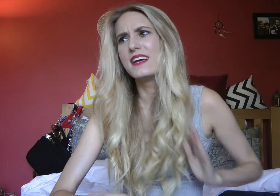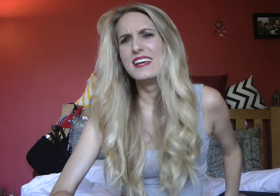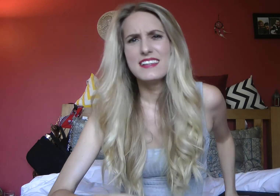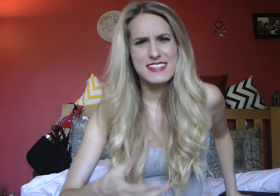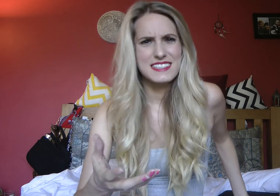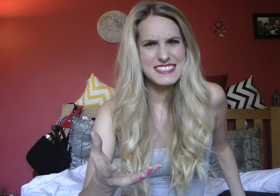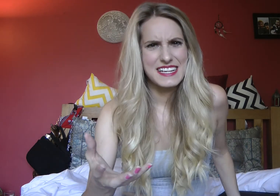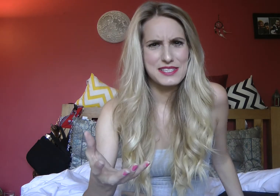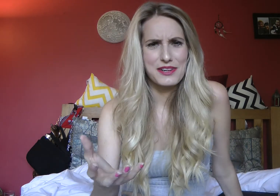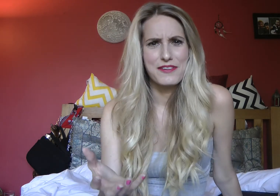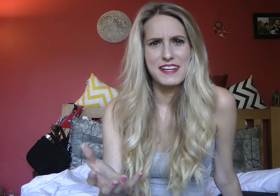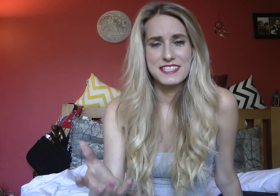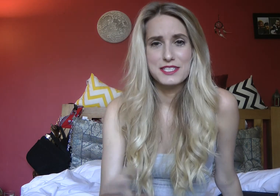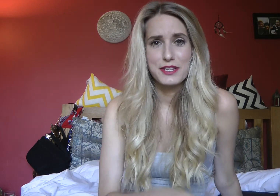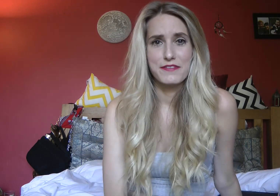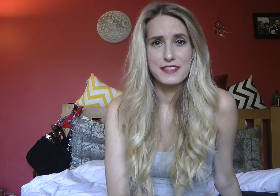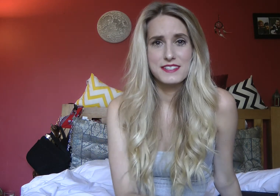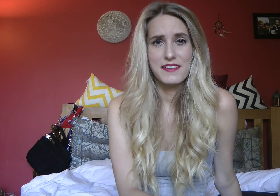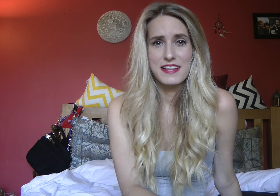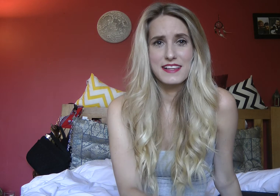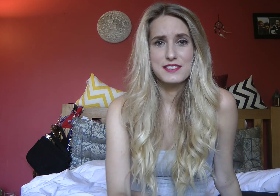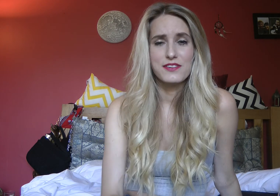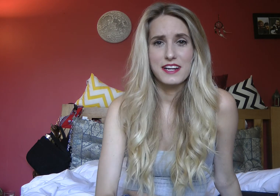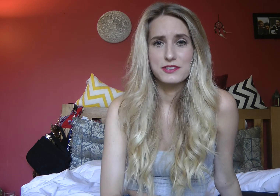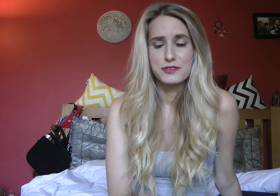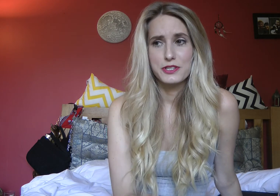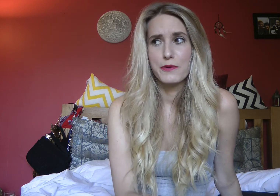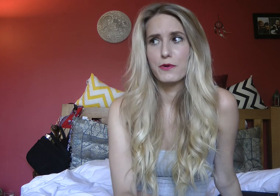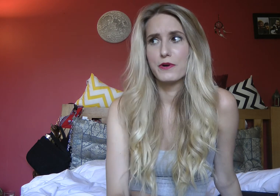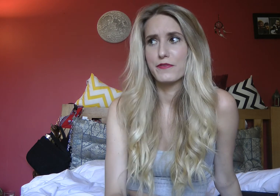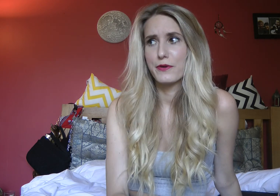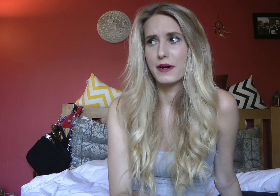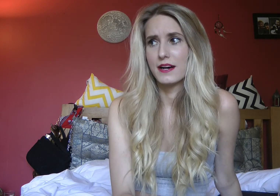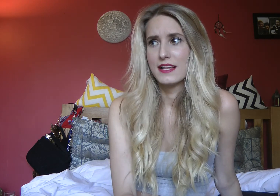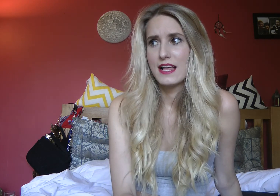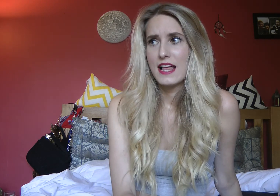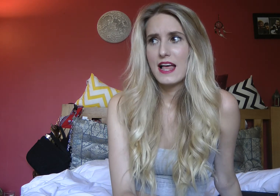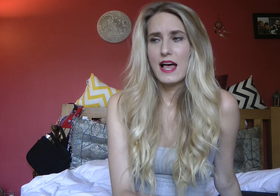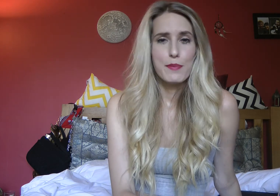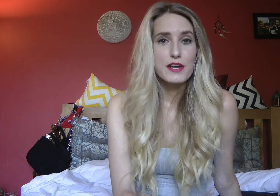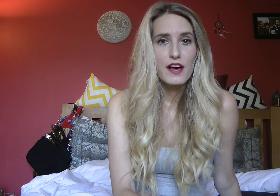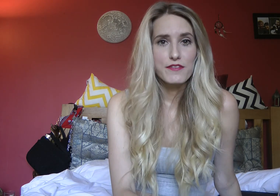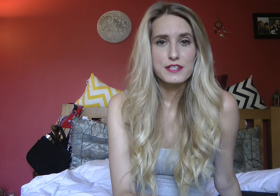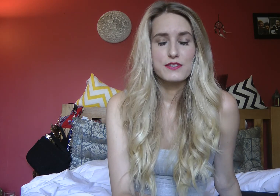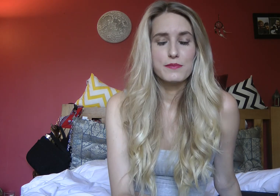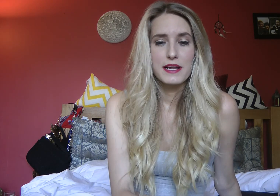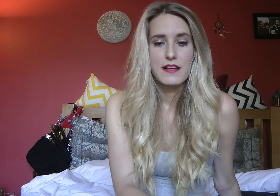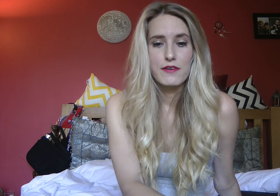This actually takes a lot of energy to do if it's something that's not natural to you or if you are a bit nervous or a bit awkward